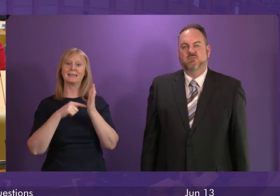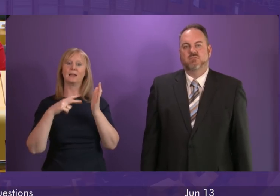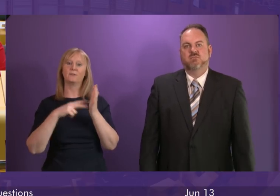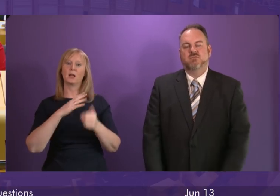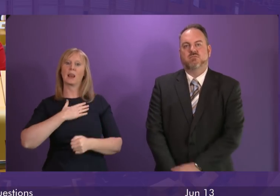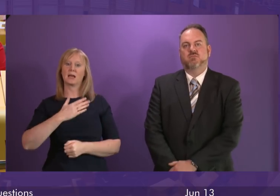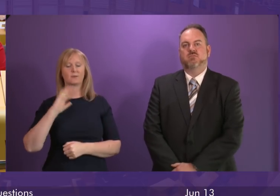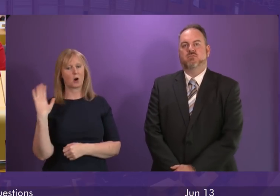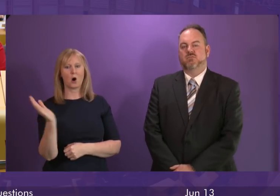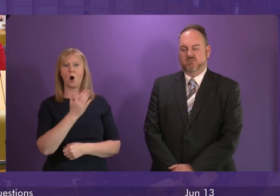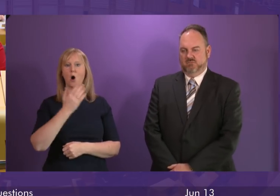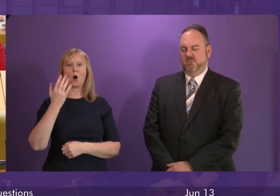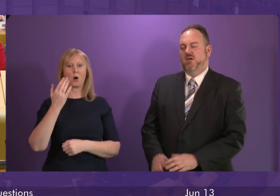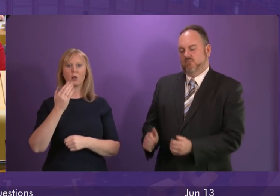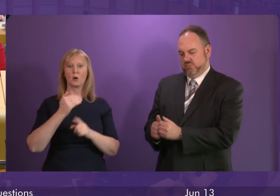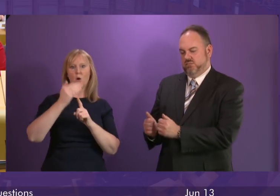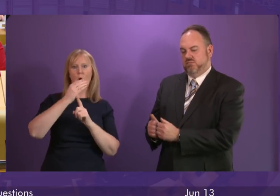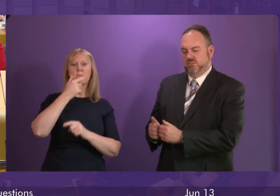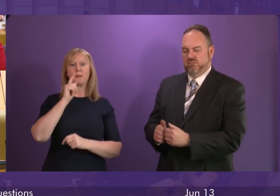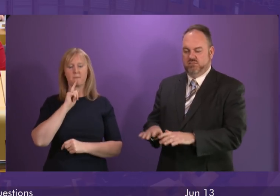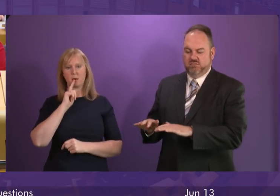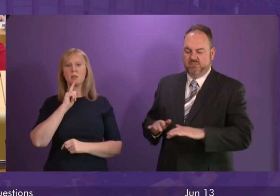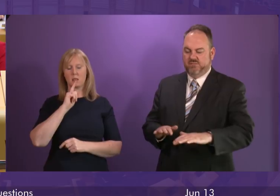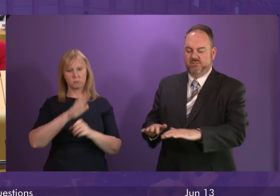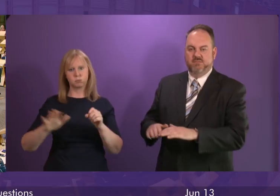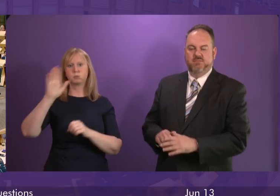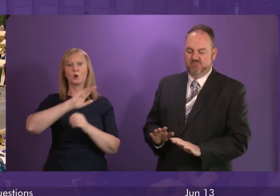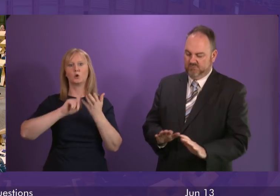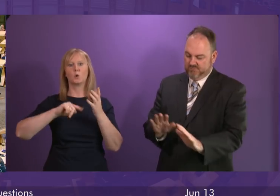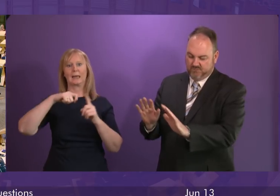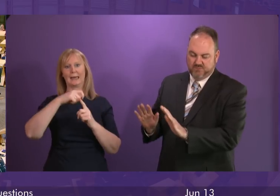licencees for all pensioners, not just in Scotland but across the UK.